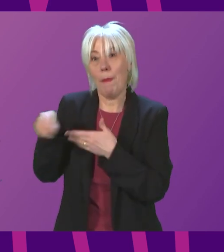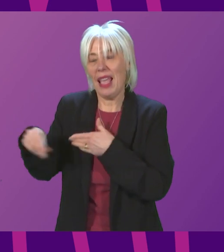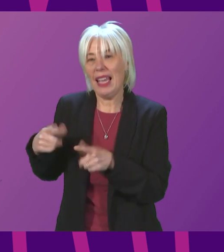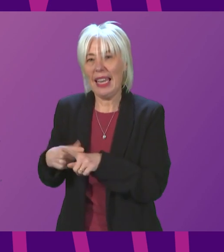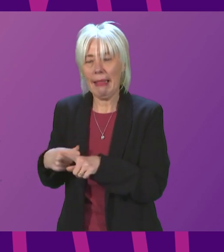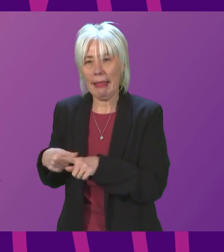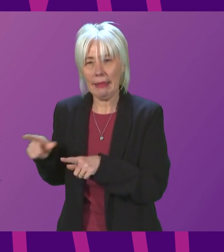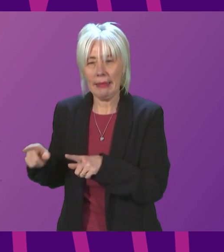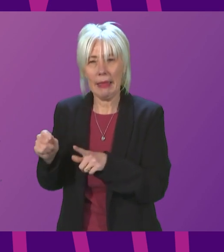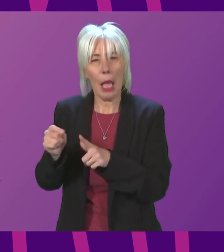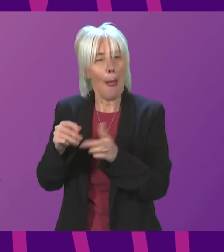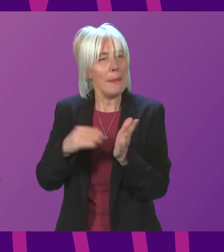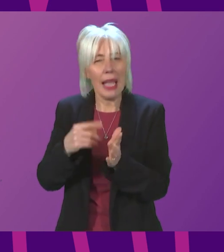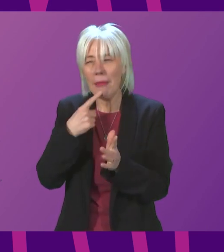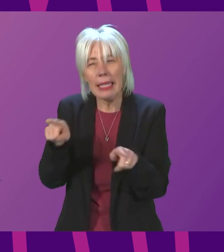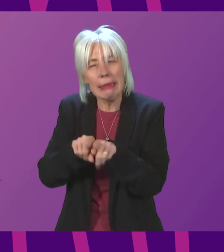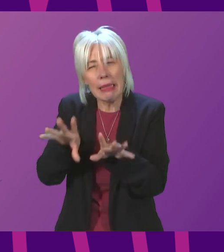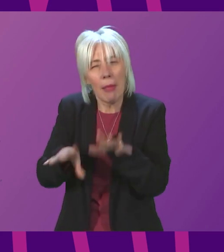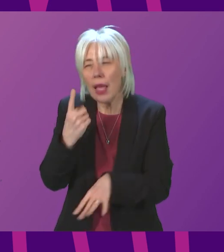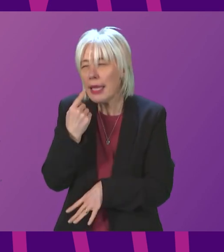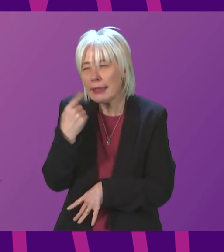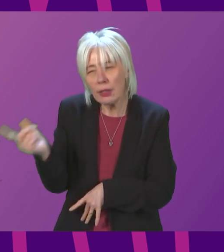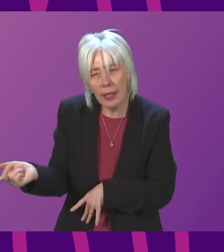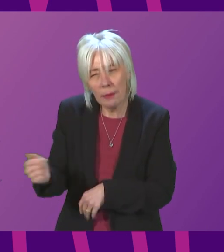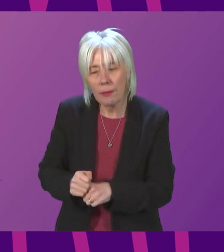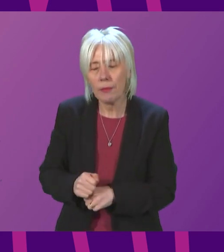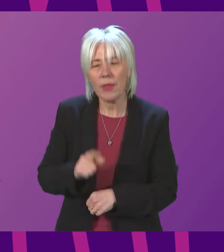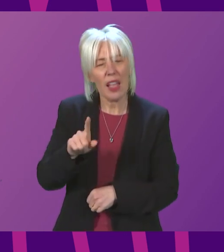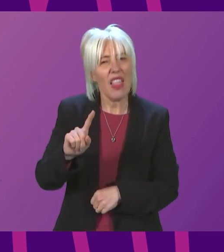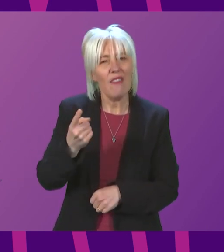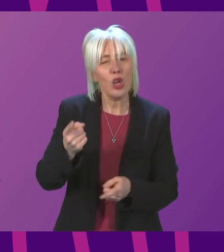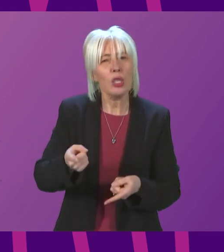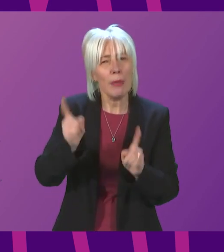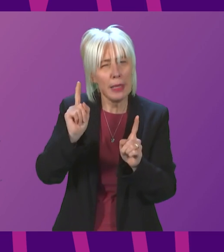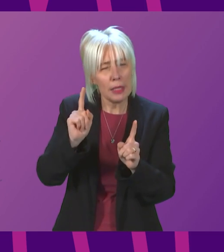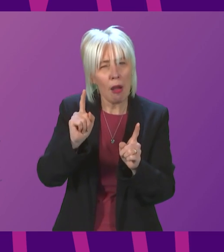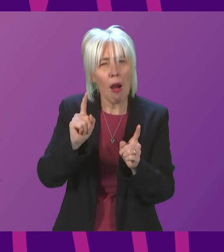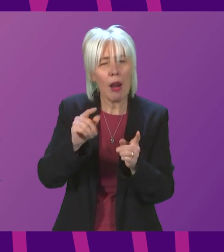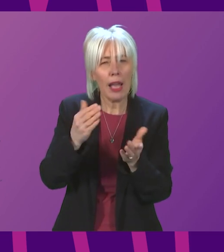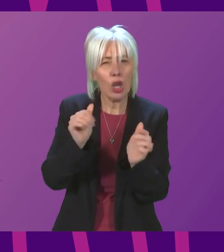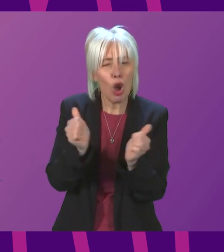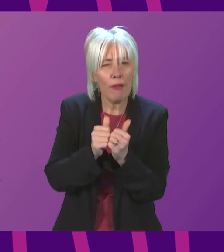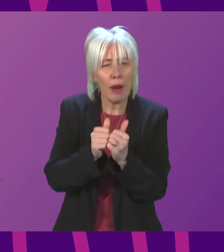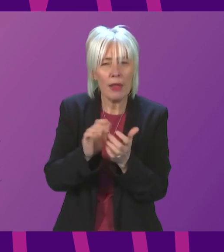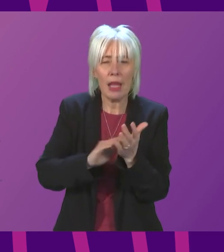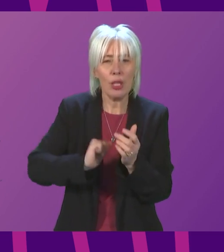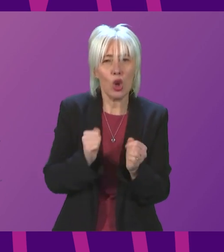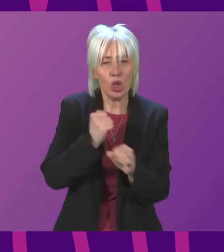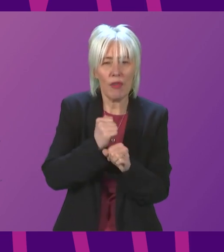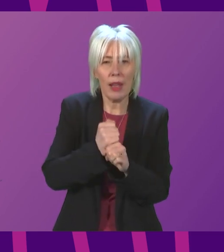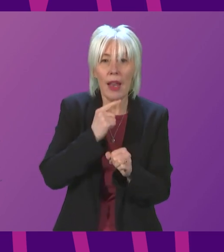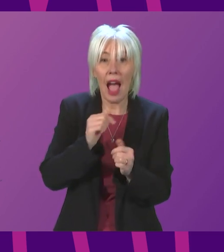And the Prime Minister said words to the same effect yesterday. I wonder if the First Minister can confirm whether that means the Scottish Government will have the powers to